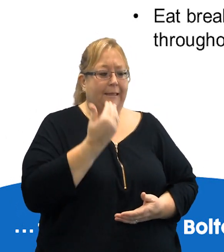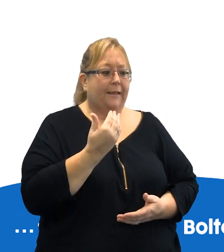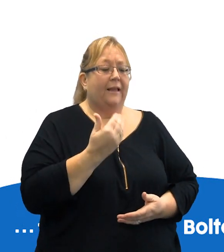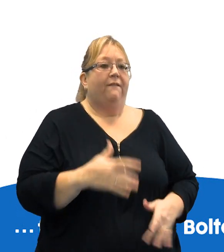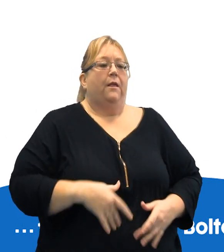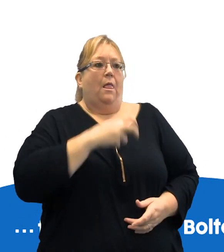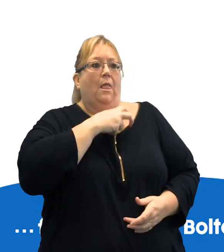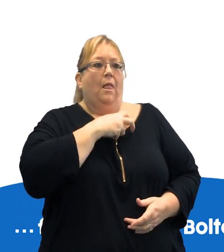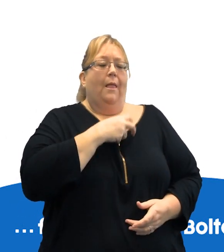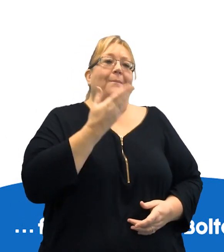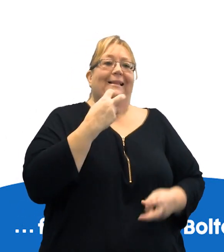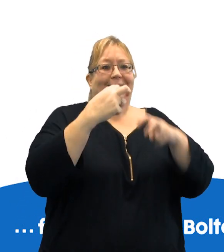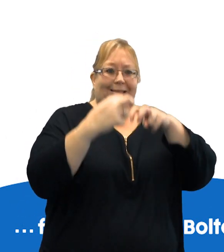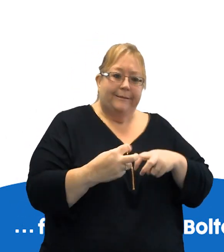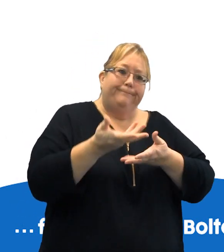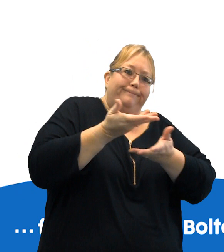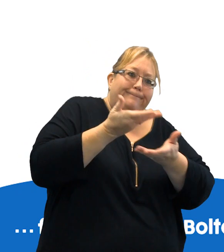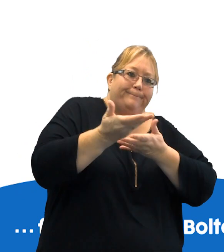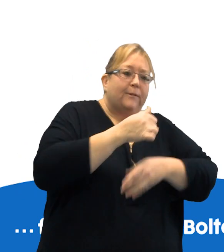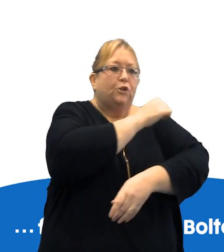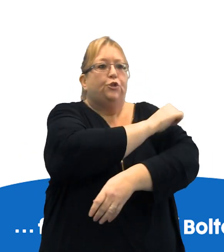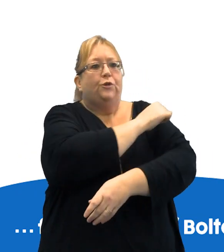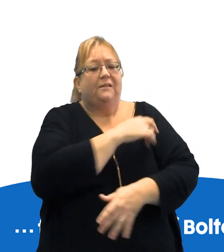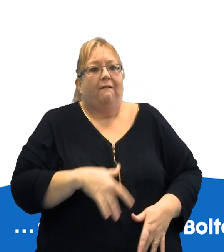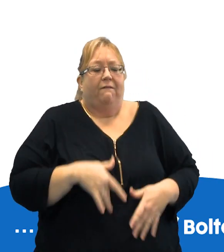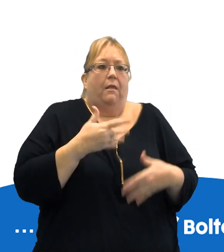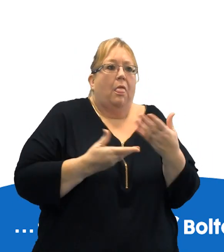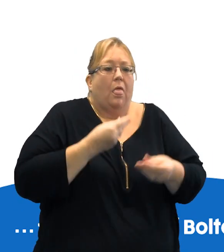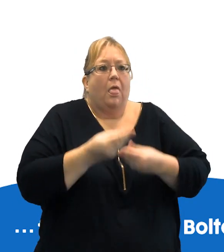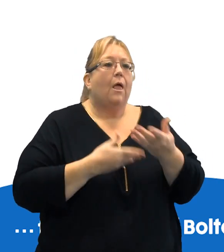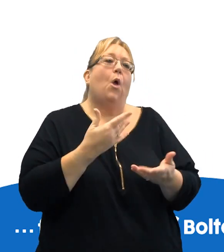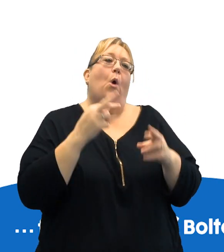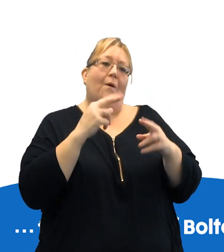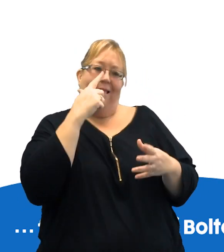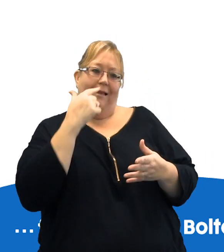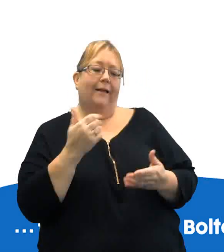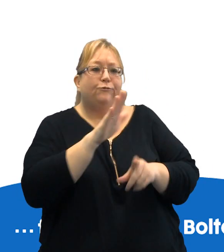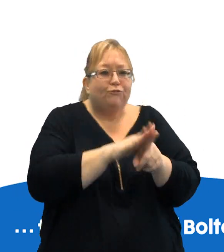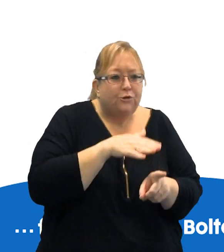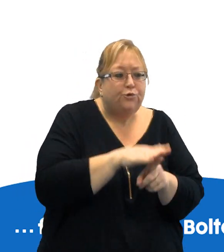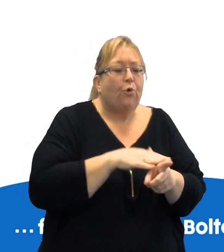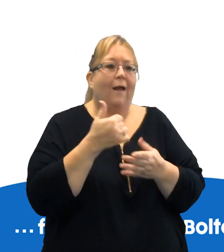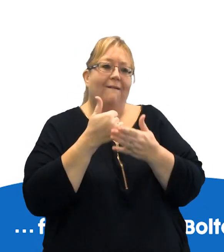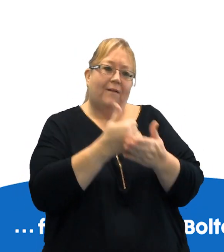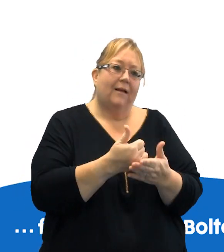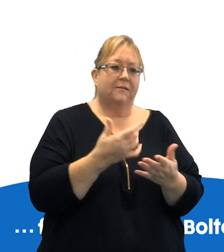If you are feeling nervous please sit down and have a chat with the nurse about the way you feel. Hopefully we can offer you some reassuring advice